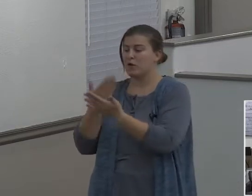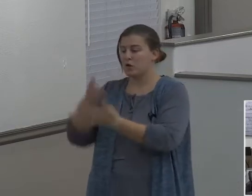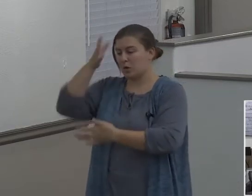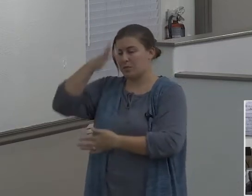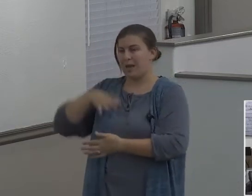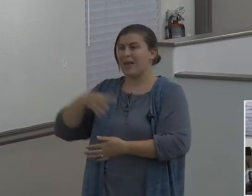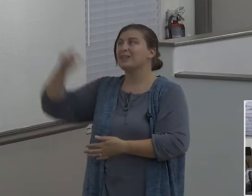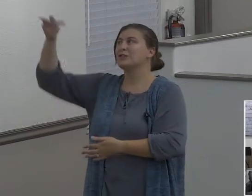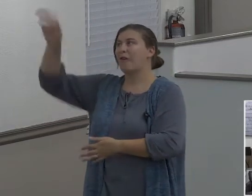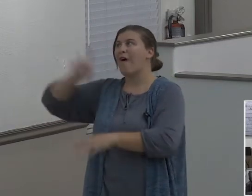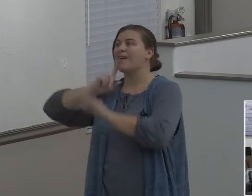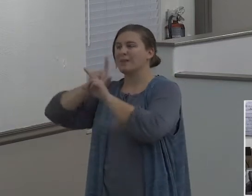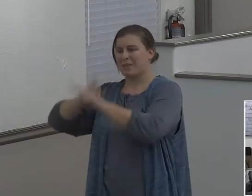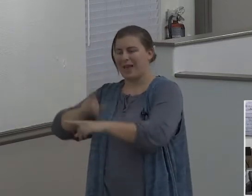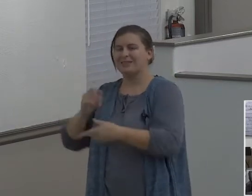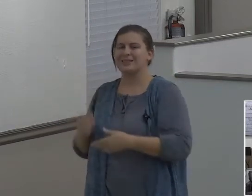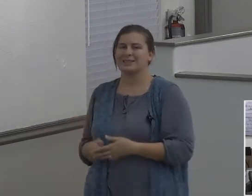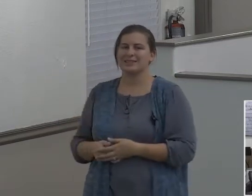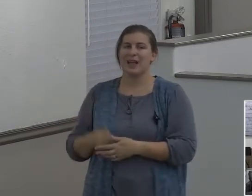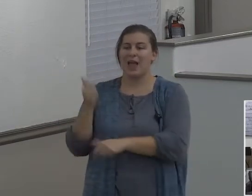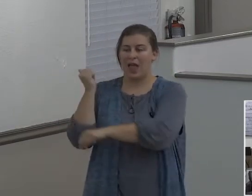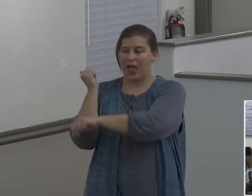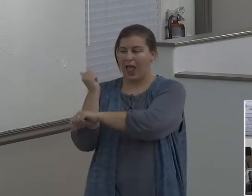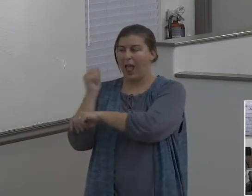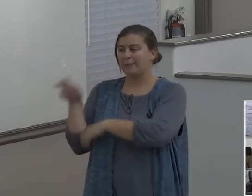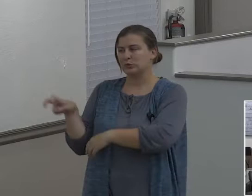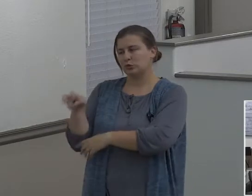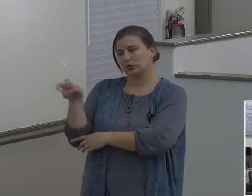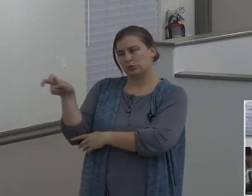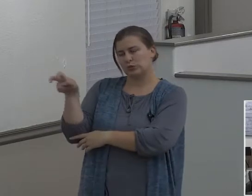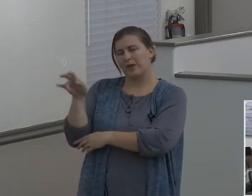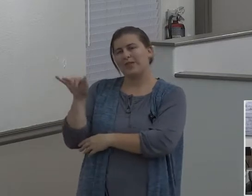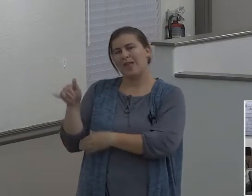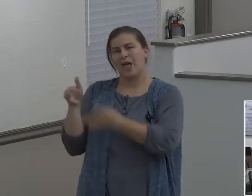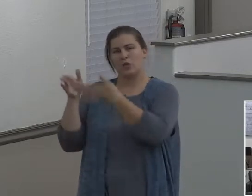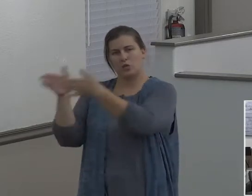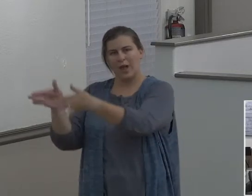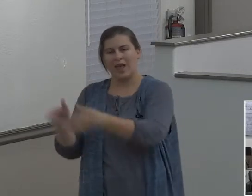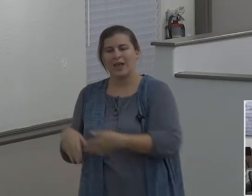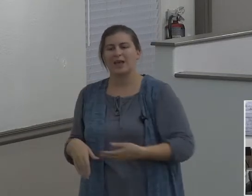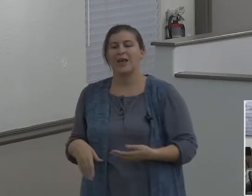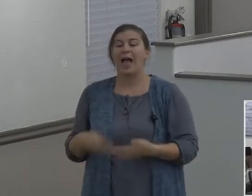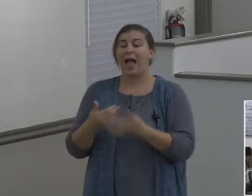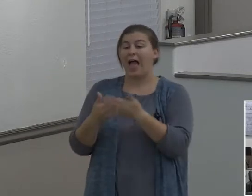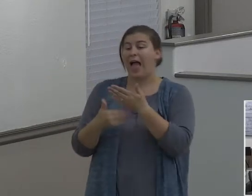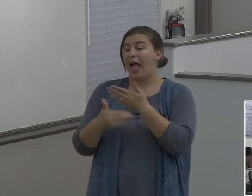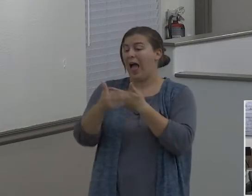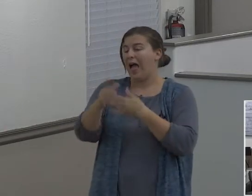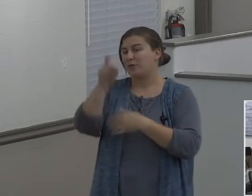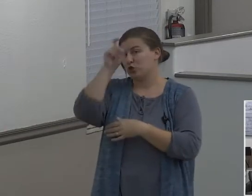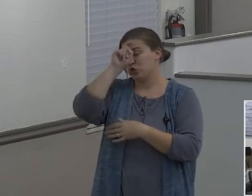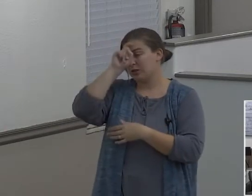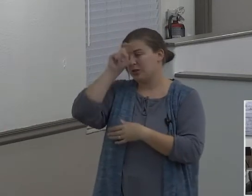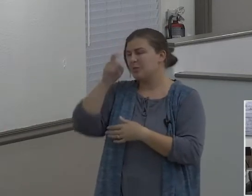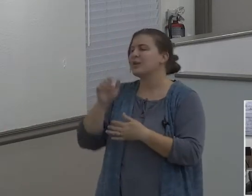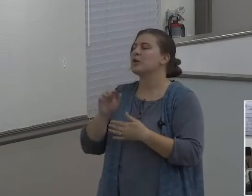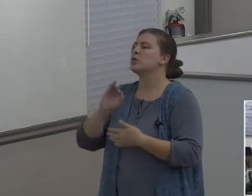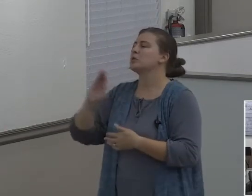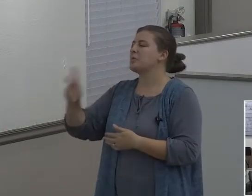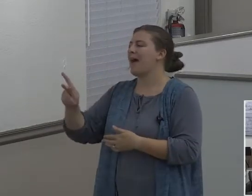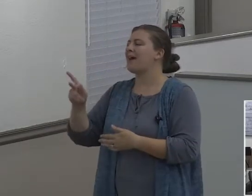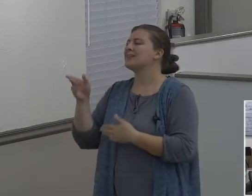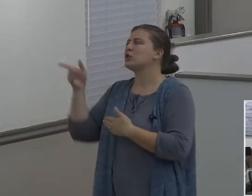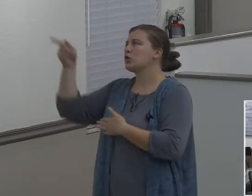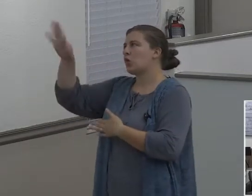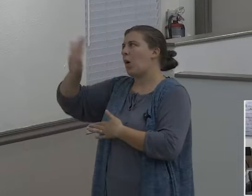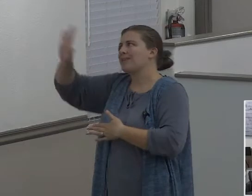Abraham's letting that happen. After the near disaster that was Egypt, Abram returns to where the Lord had clearly directed him. And, you